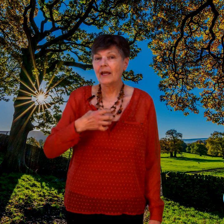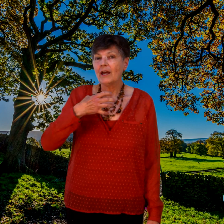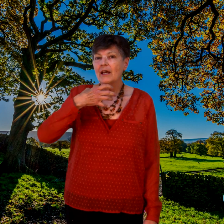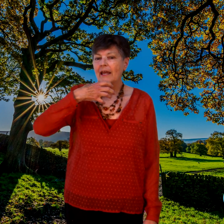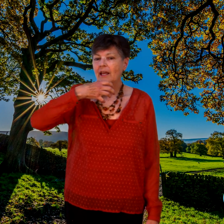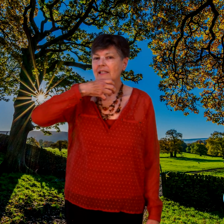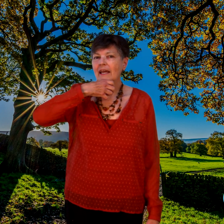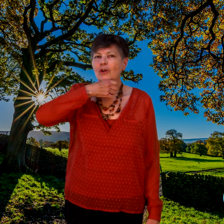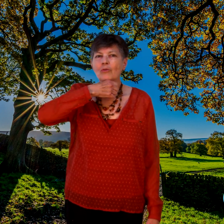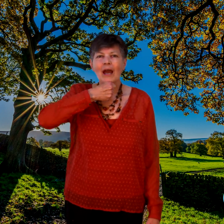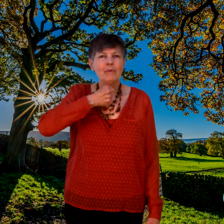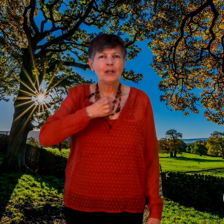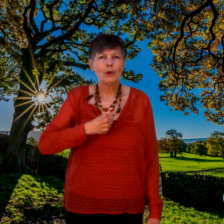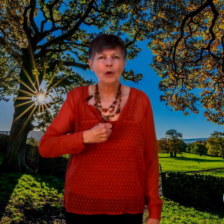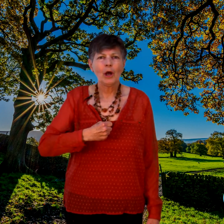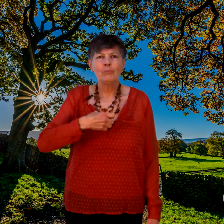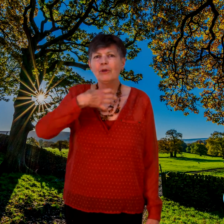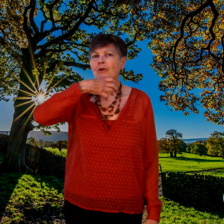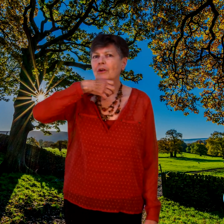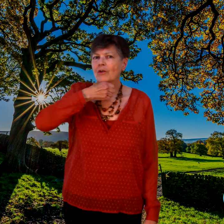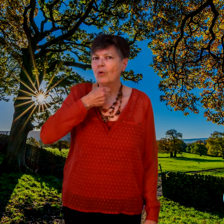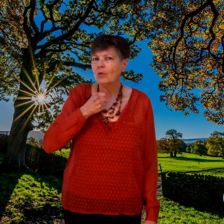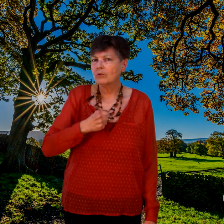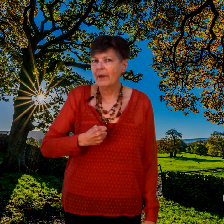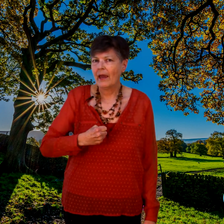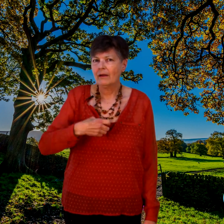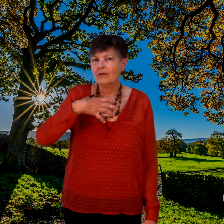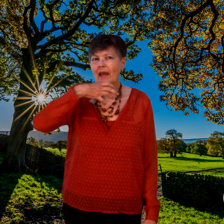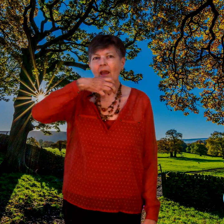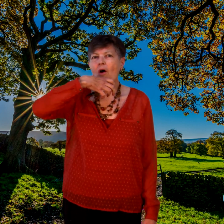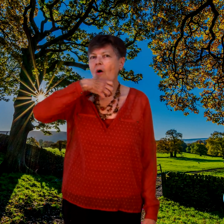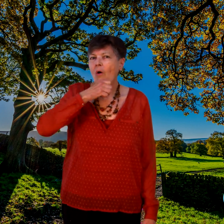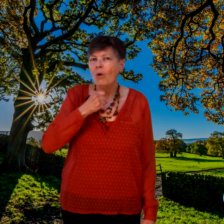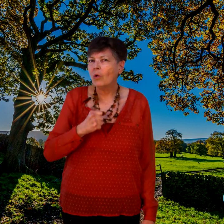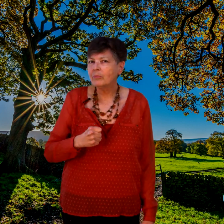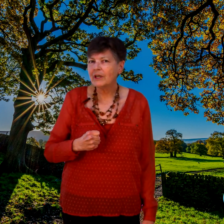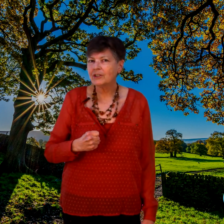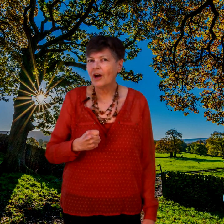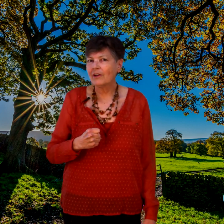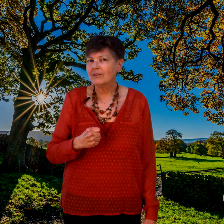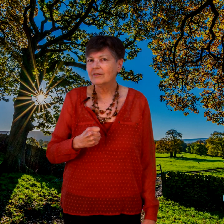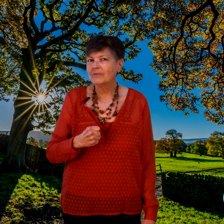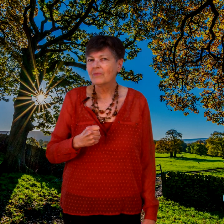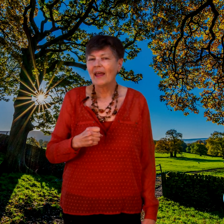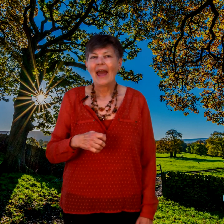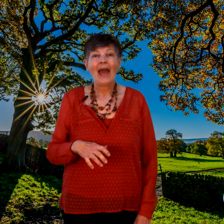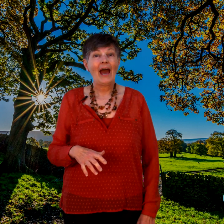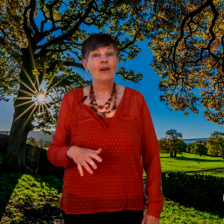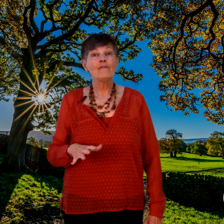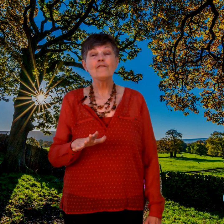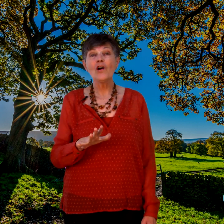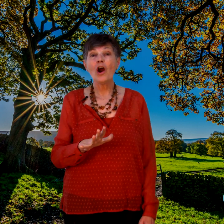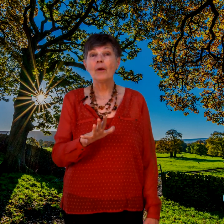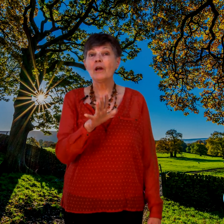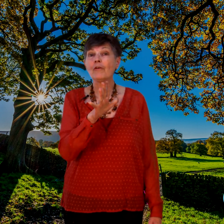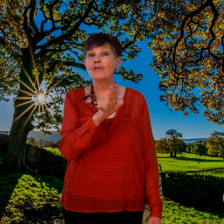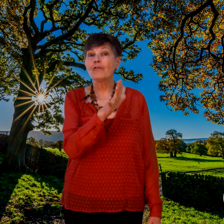going to, like, it's like you're grabbing the, a beard of an old man, okay? Old Macdonald had a farm. Now for